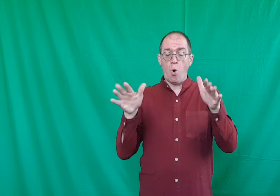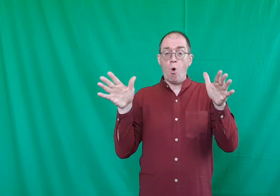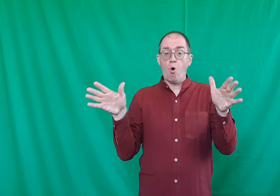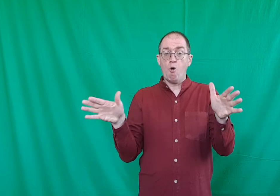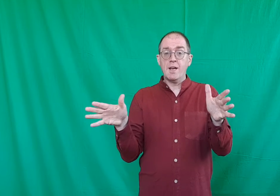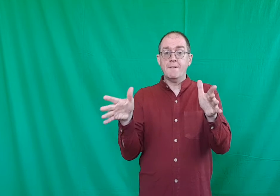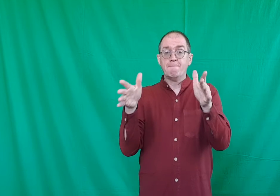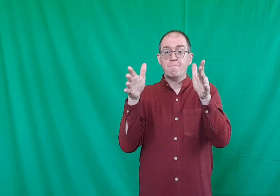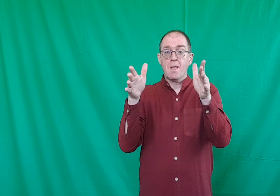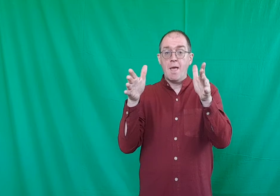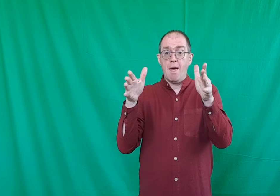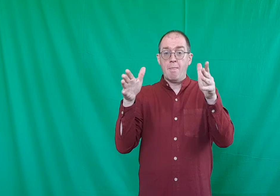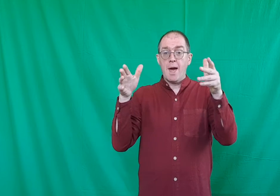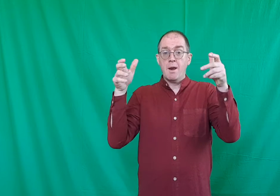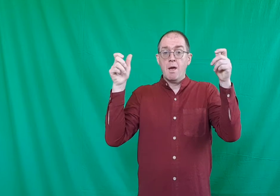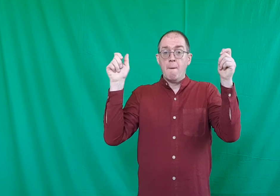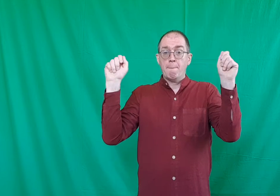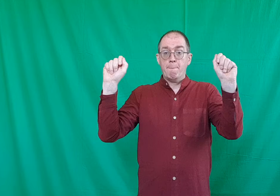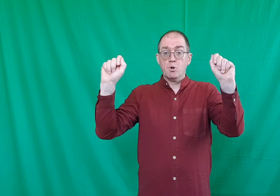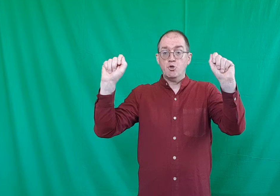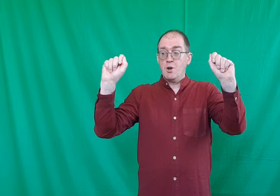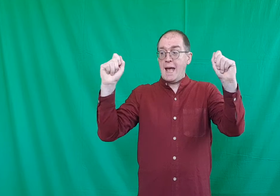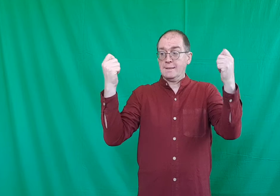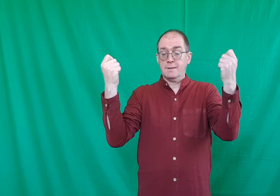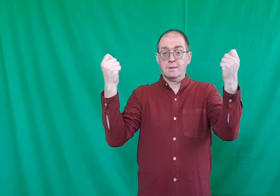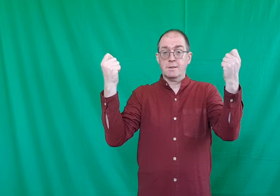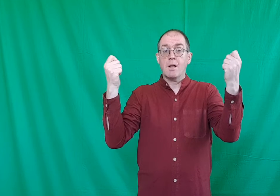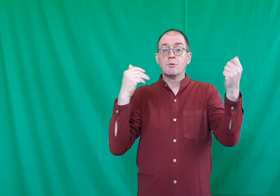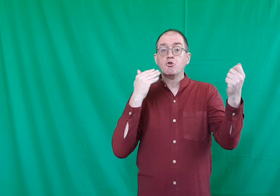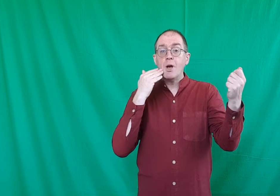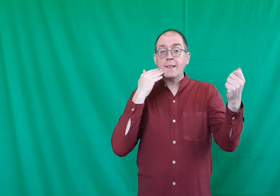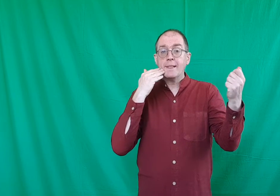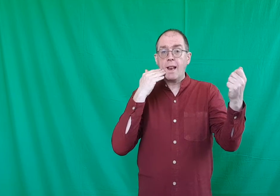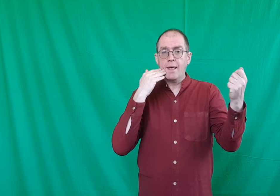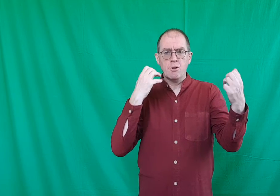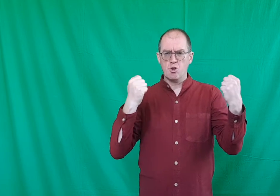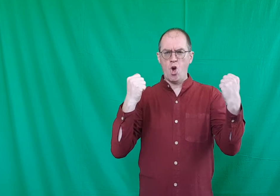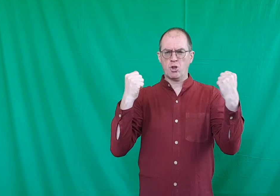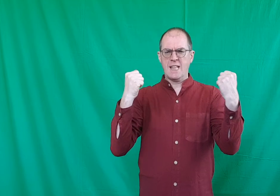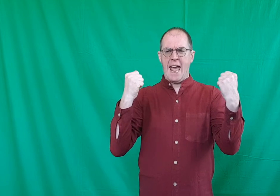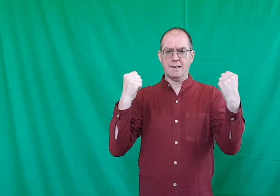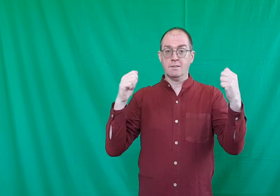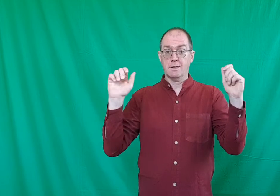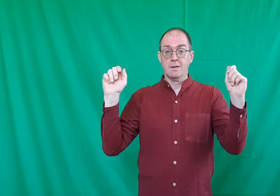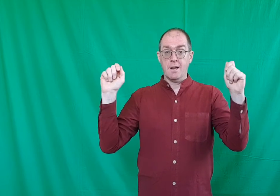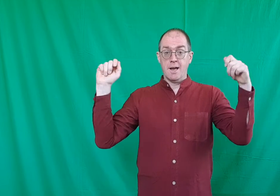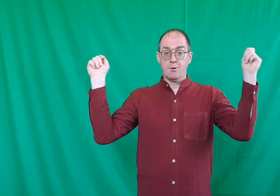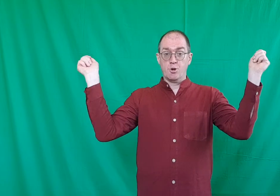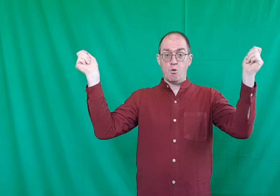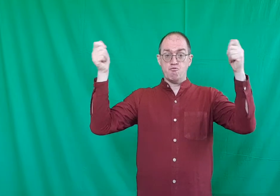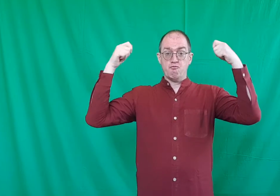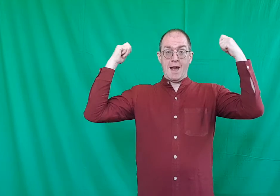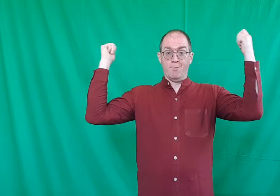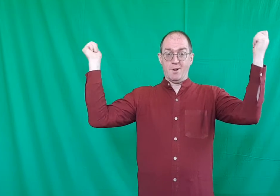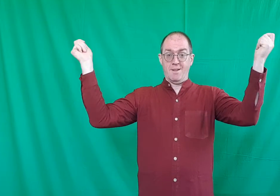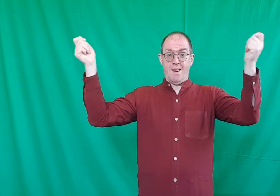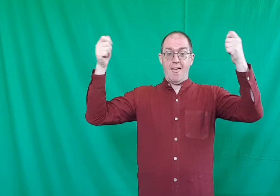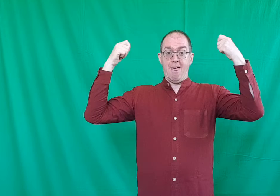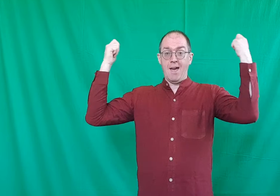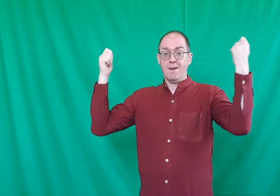Glory. And that brings your hands gently, not tight. And it goes round like that.